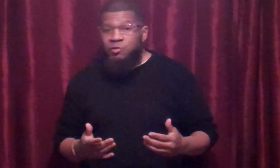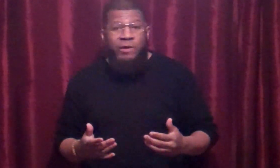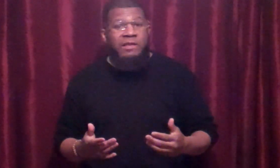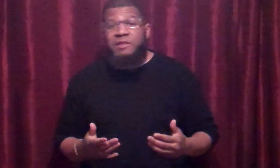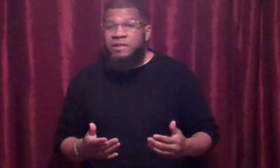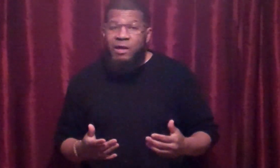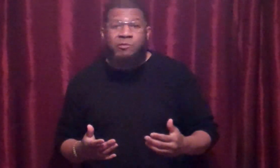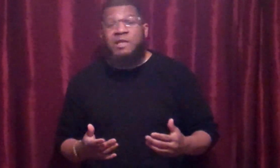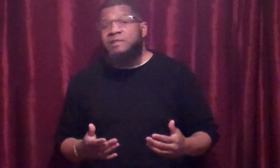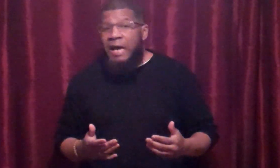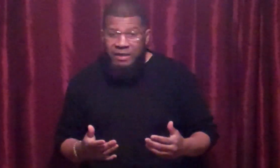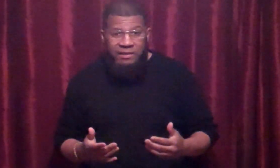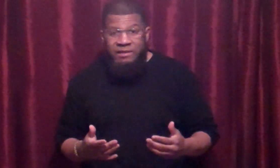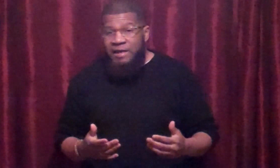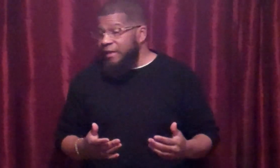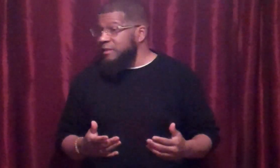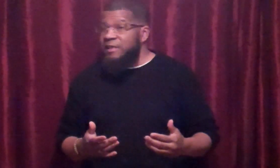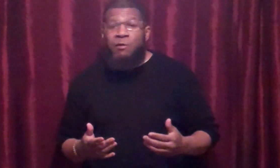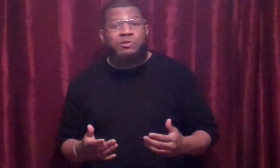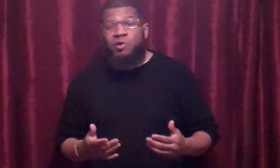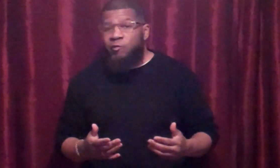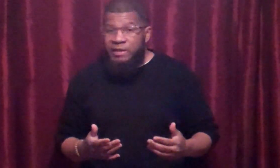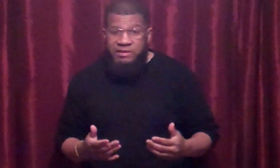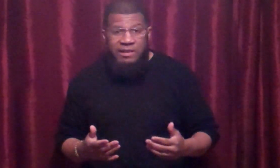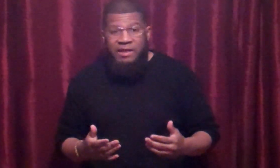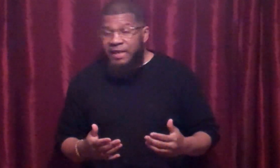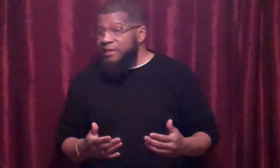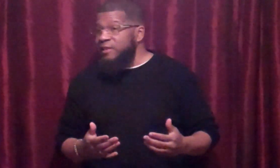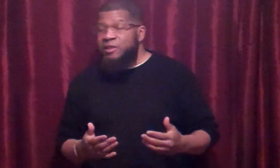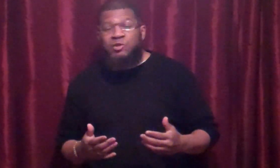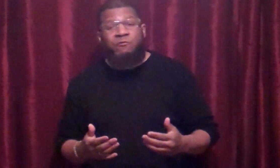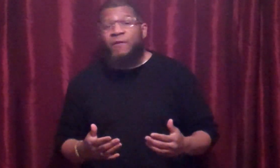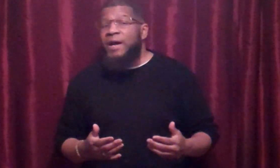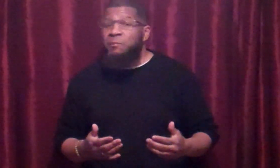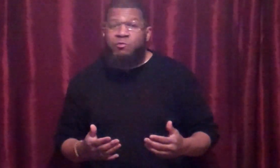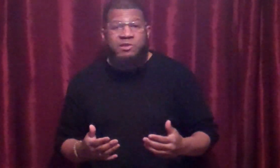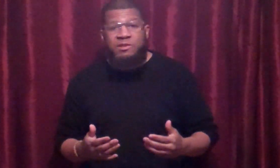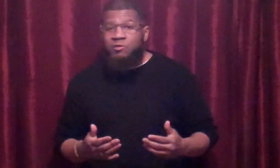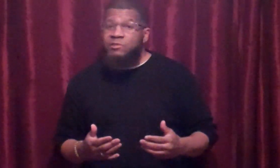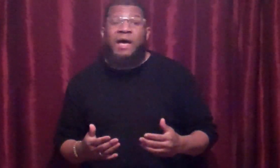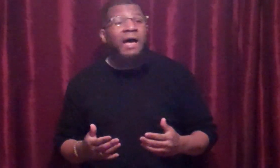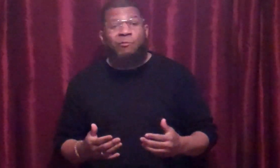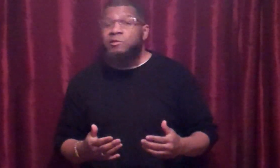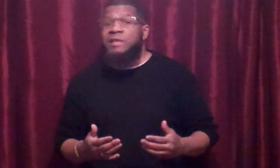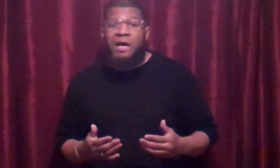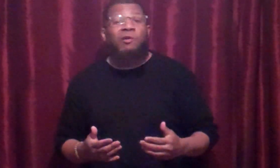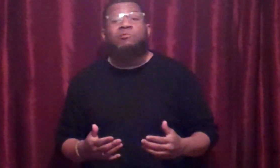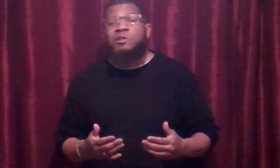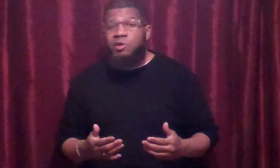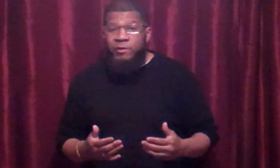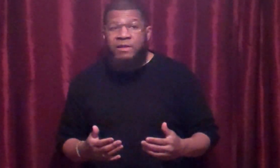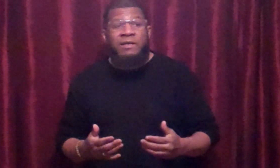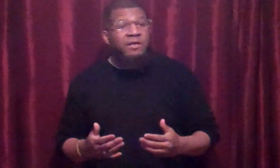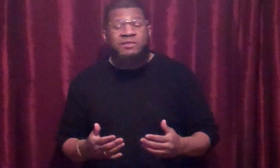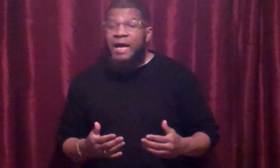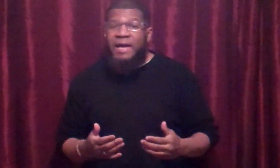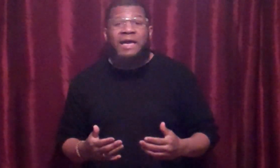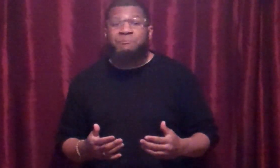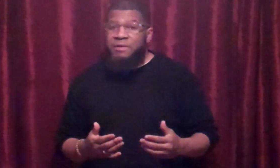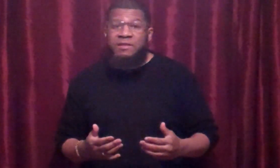do anything that was exotic, anything that was crazy, anything that took fine motor skills. I was not going to do it, because I had been